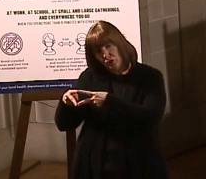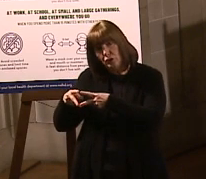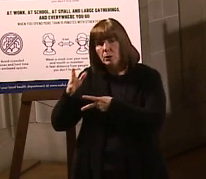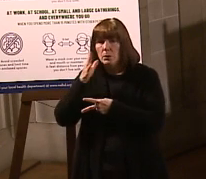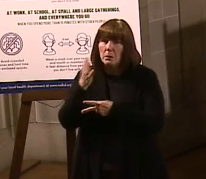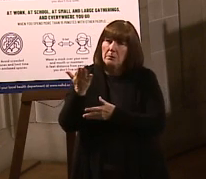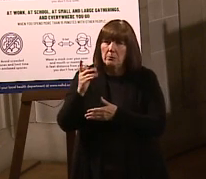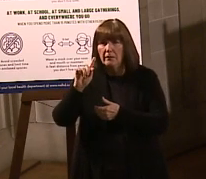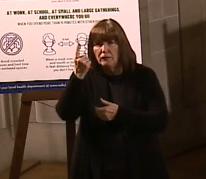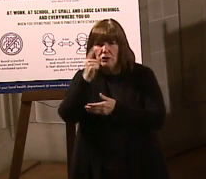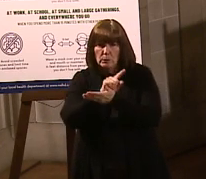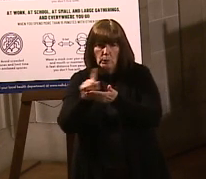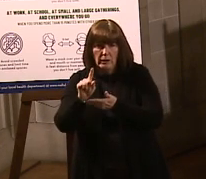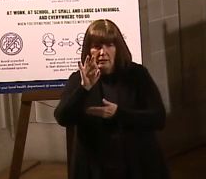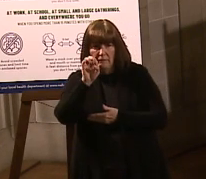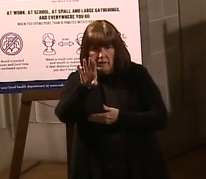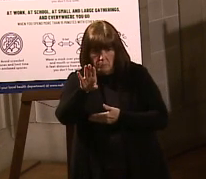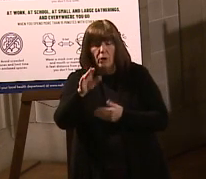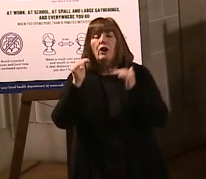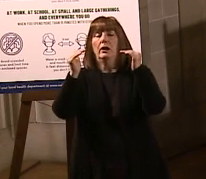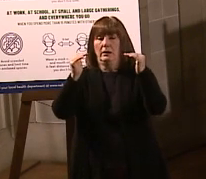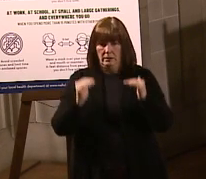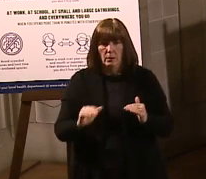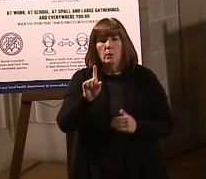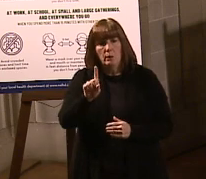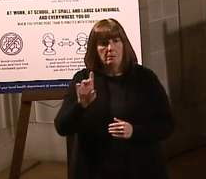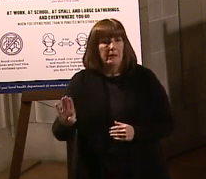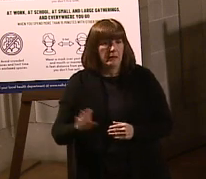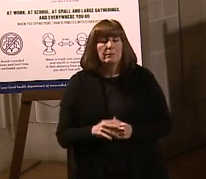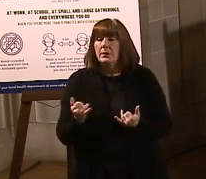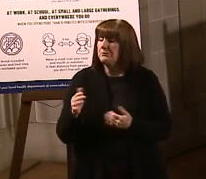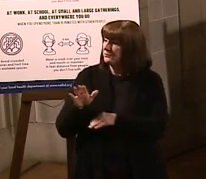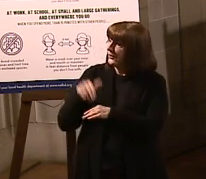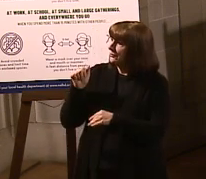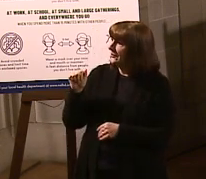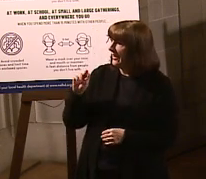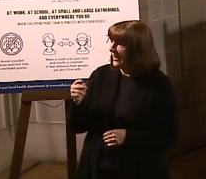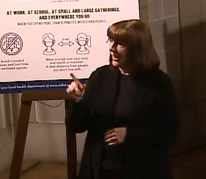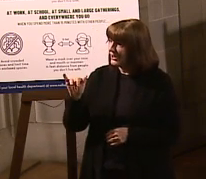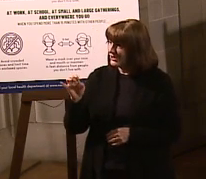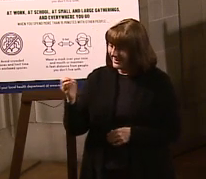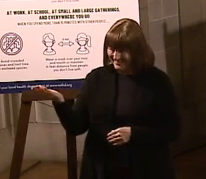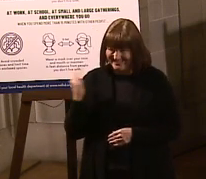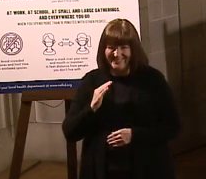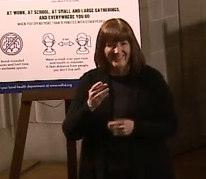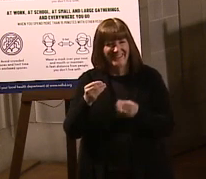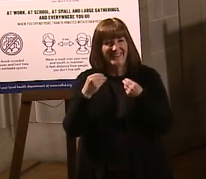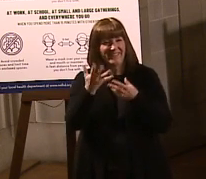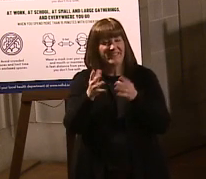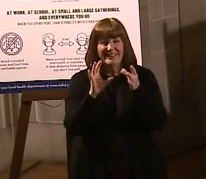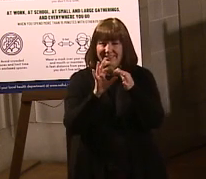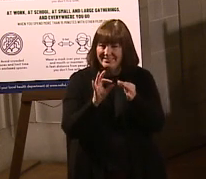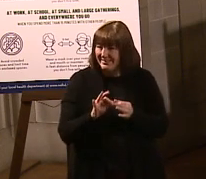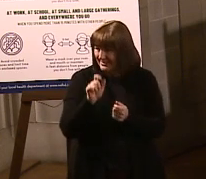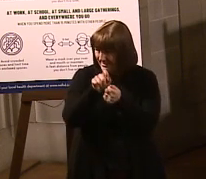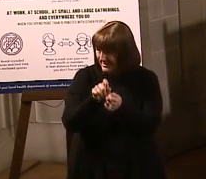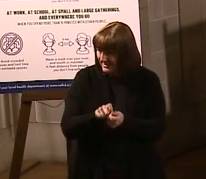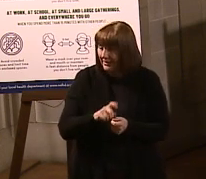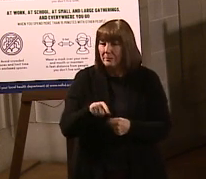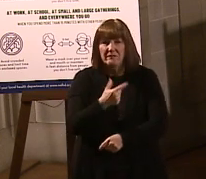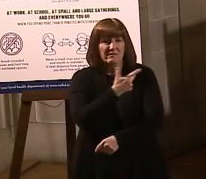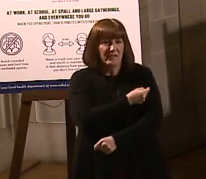in the first week of February. So with that, I'm going to call up Angie Ling, who's going to give us a little bit more details about the vaccine program.